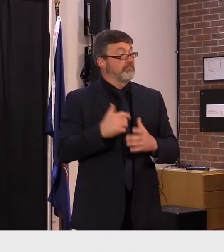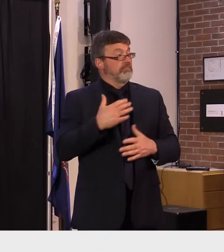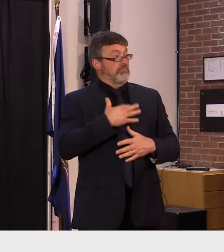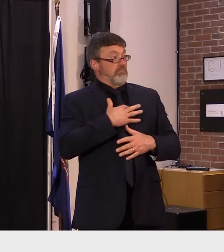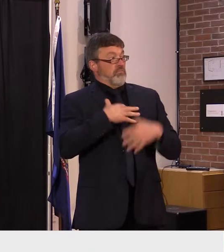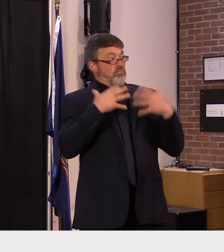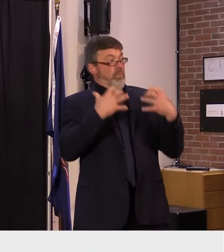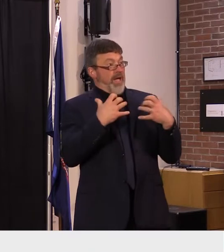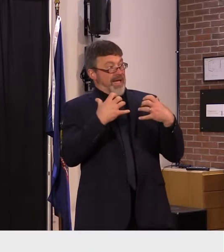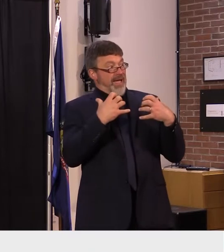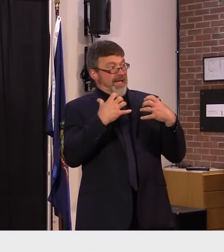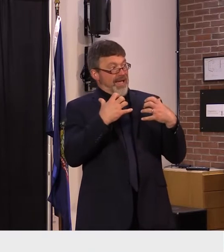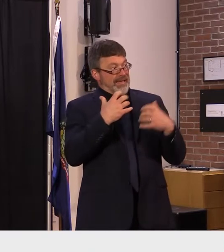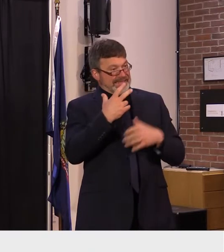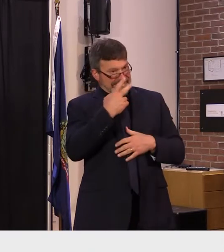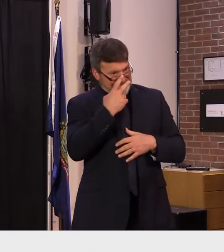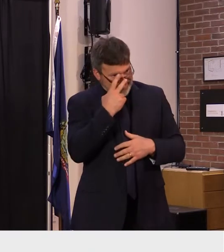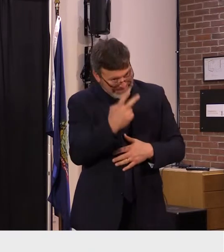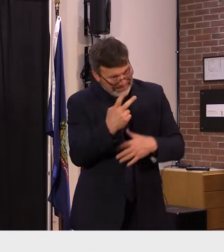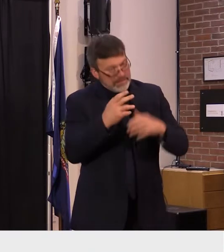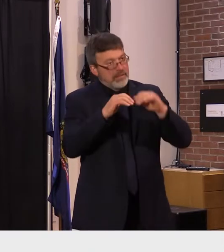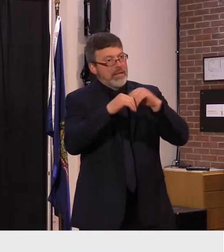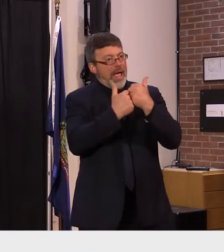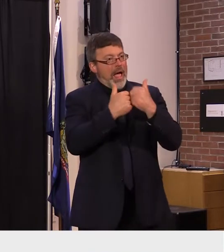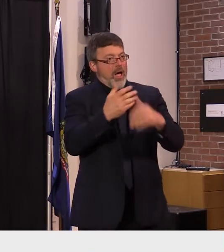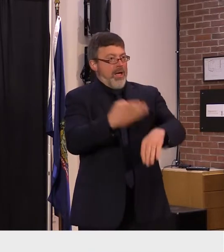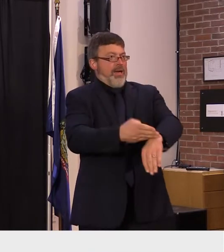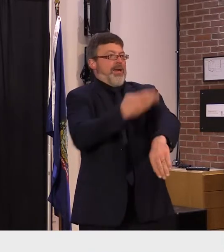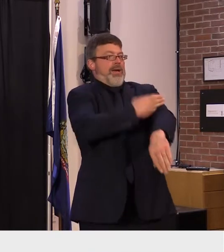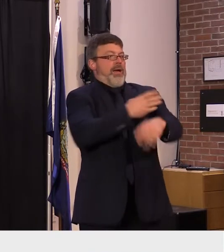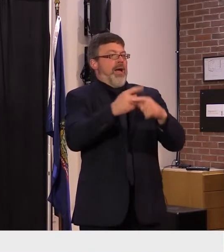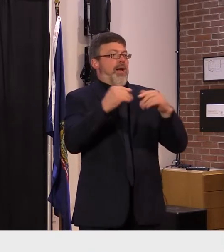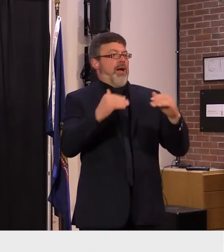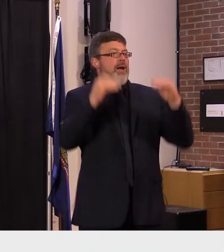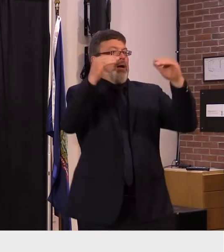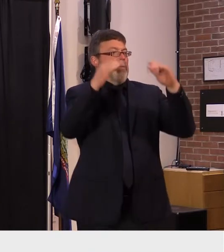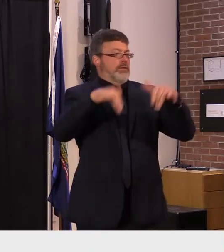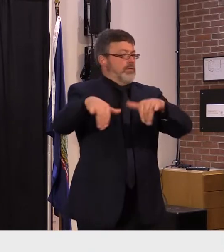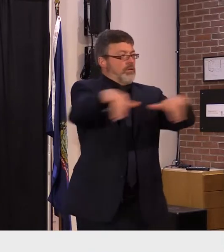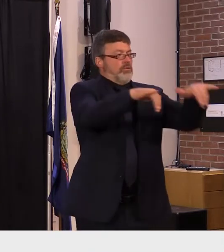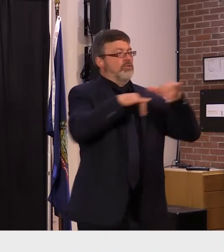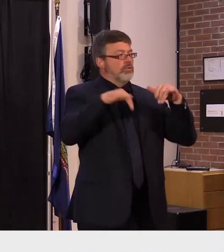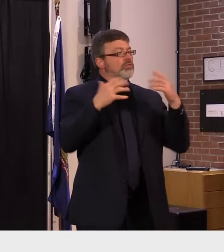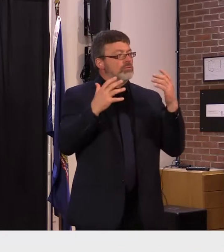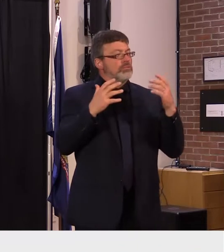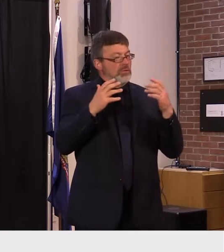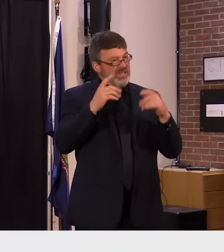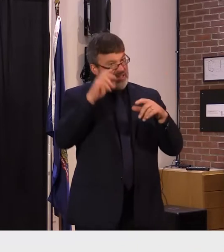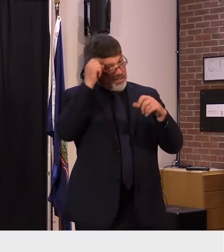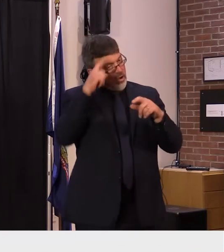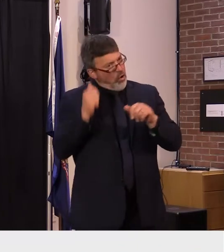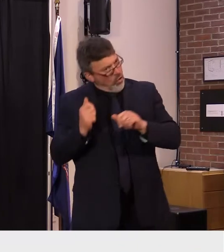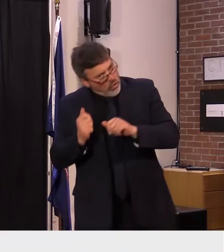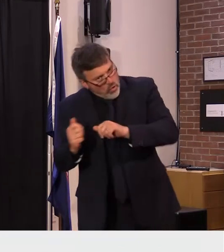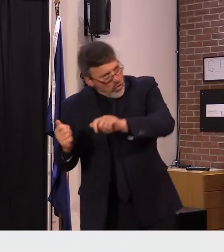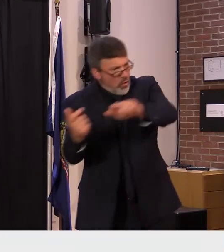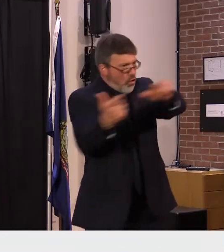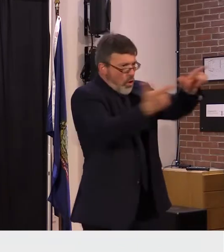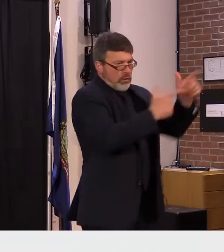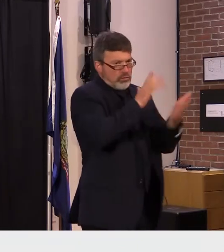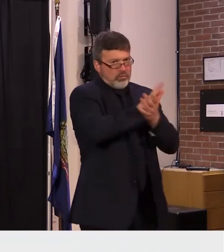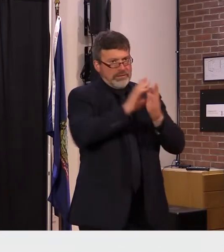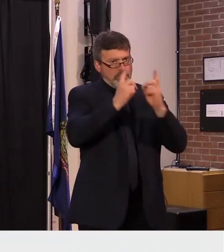approach to education support teams in every school district in the state these teams will be the point of interface between state and local